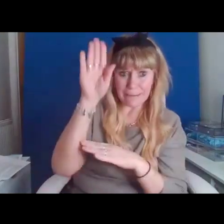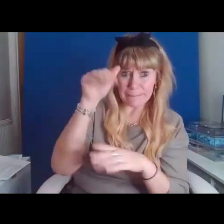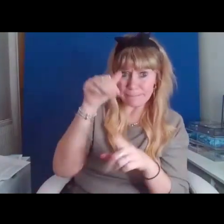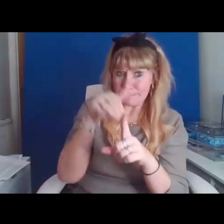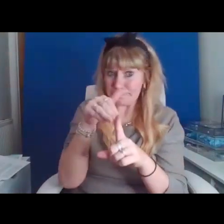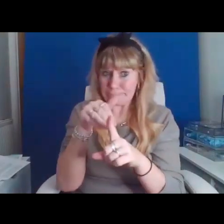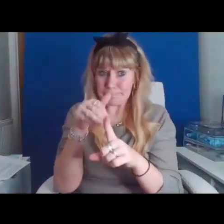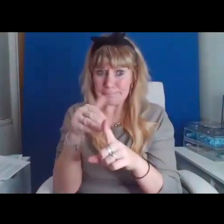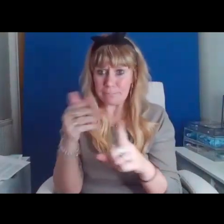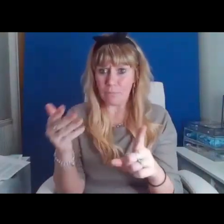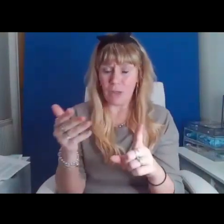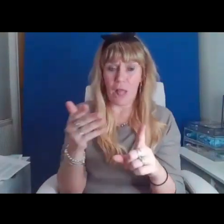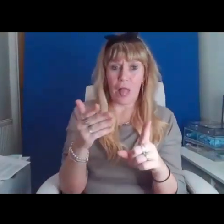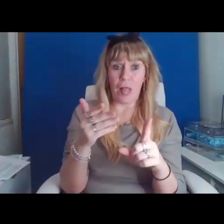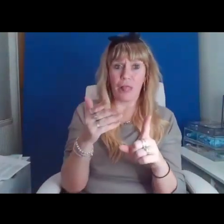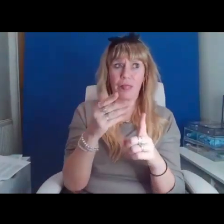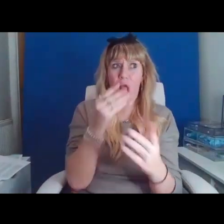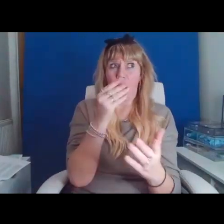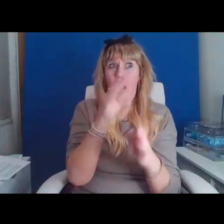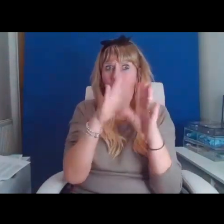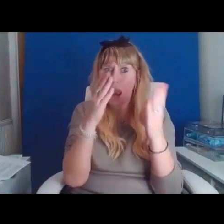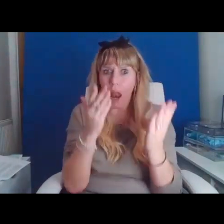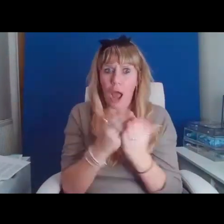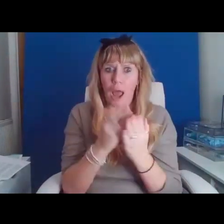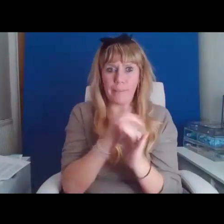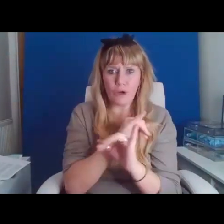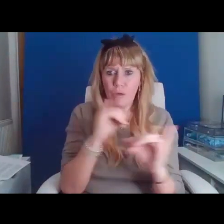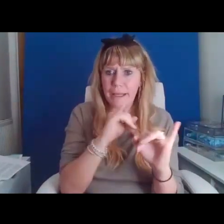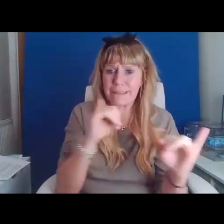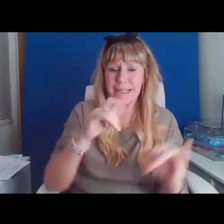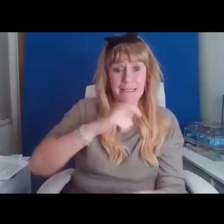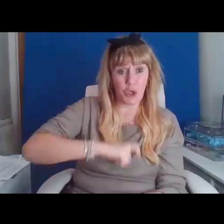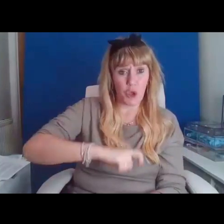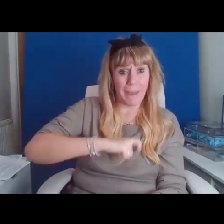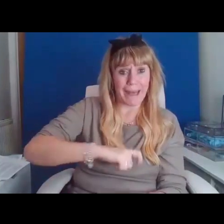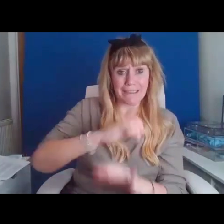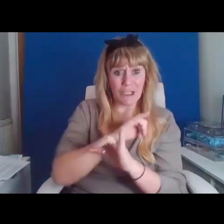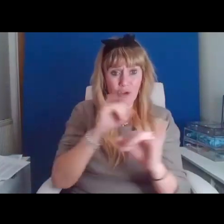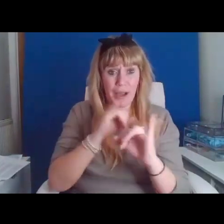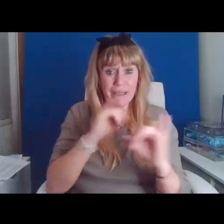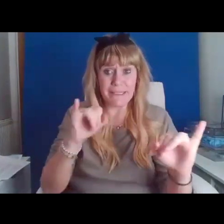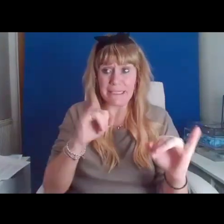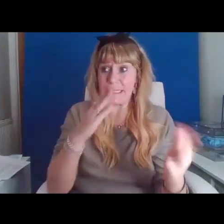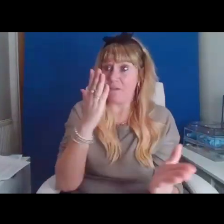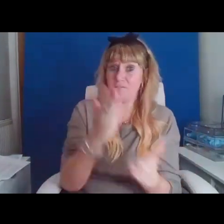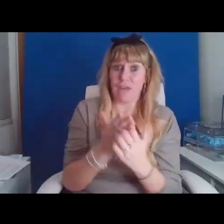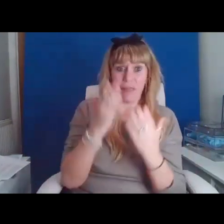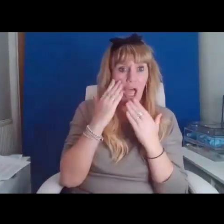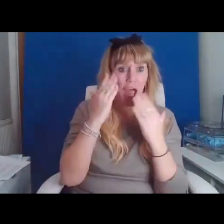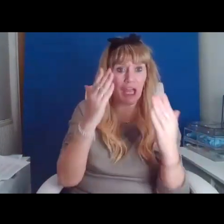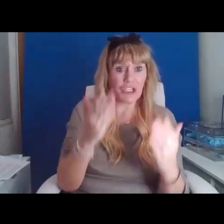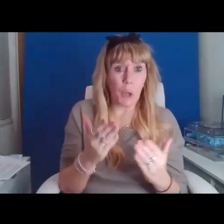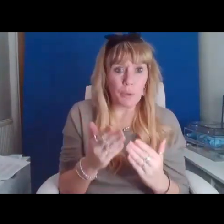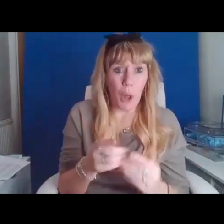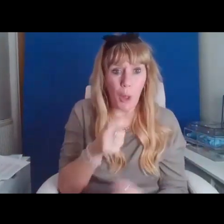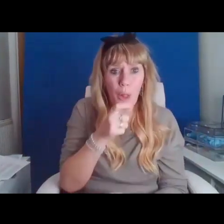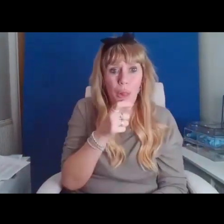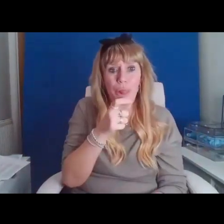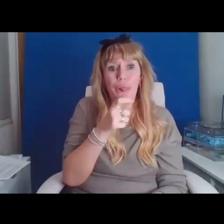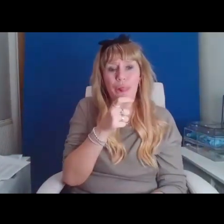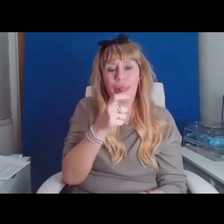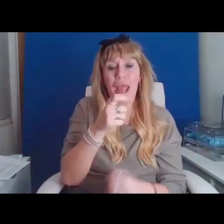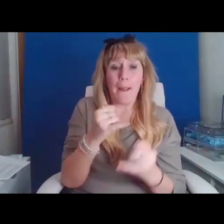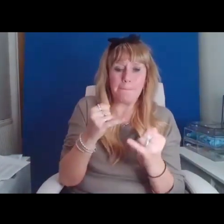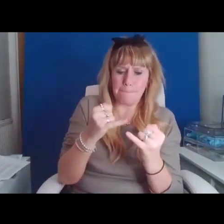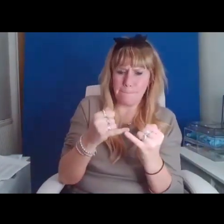climate crisis, the multiple humanitarian crises, the fact that I don't know the plural of crisis, the